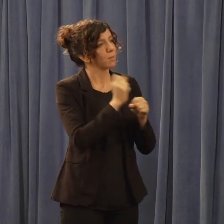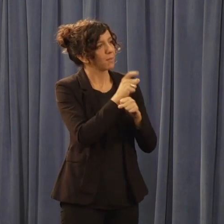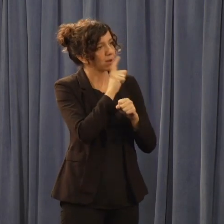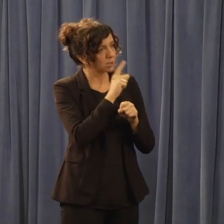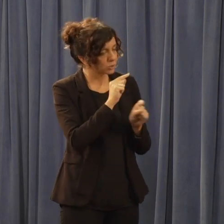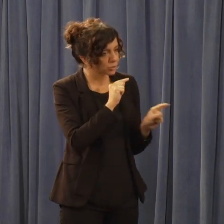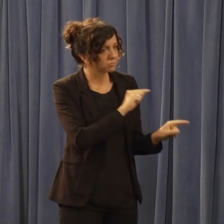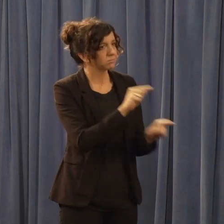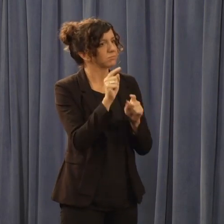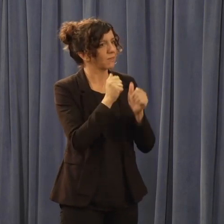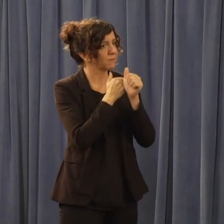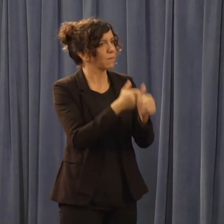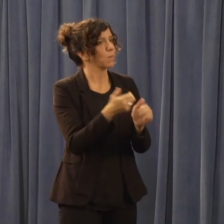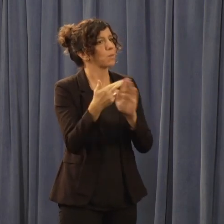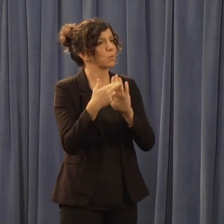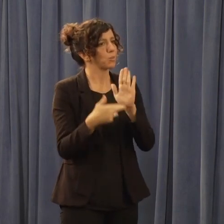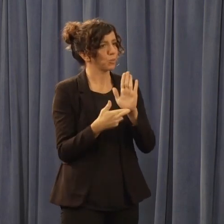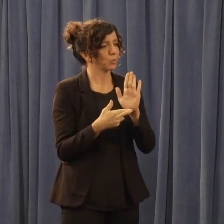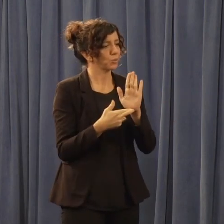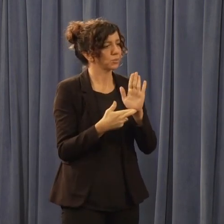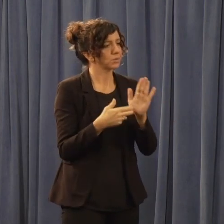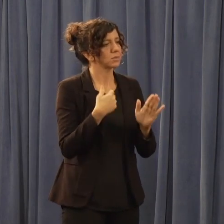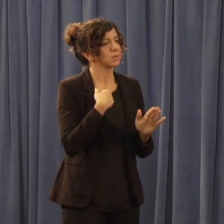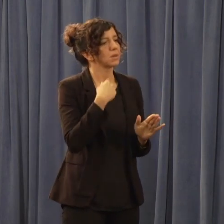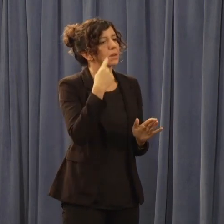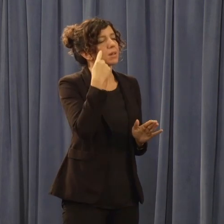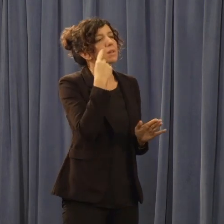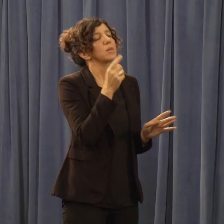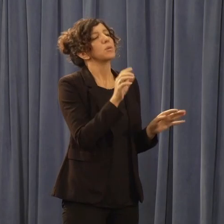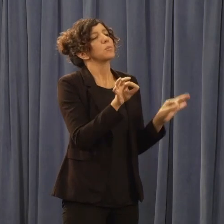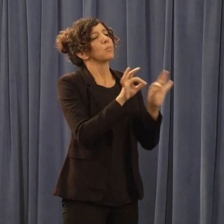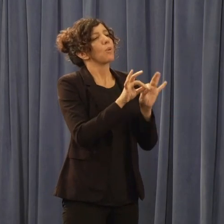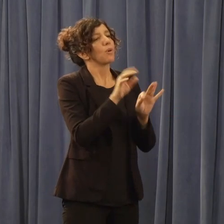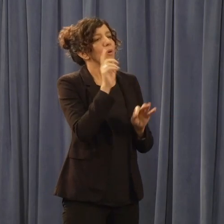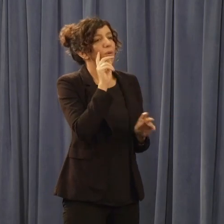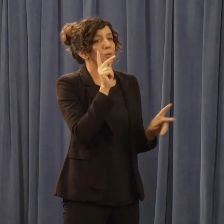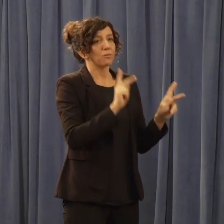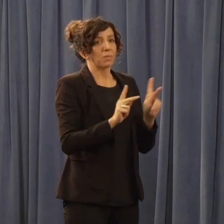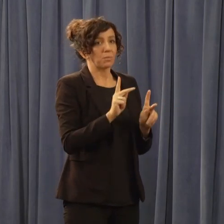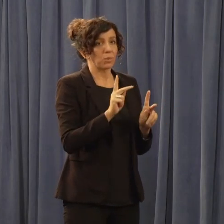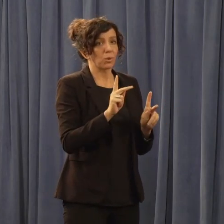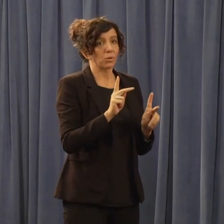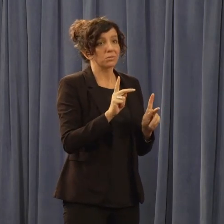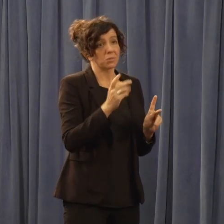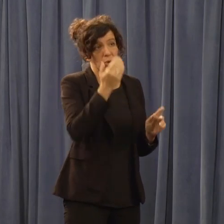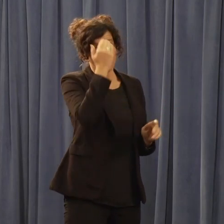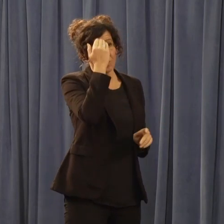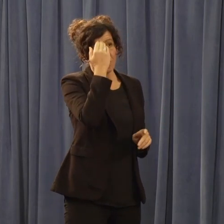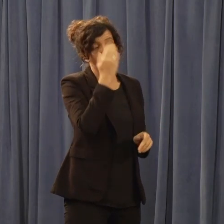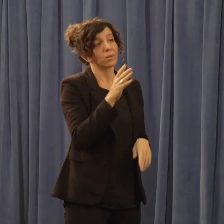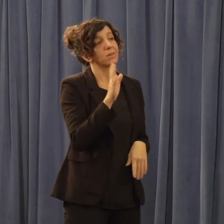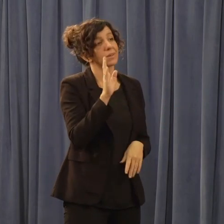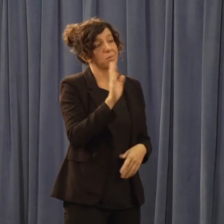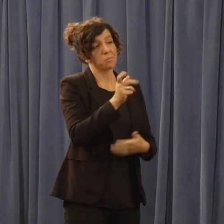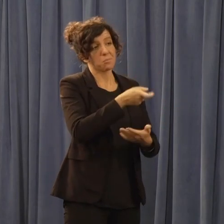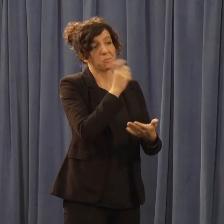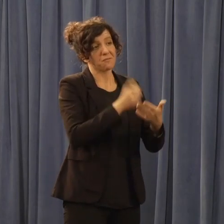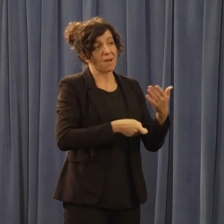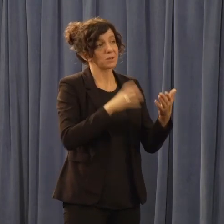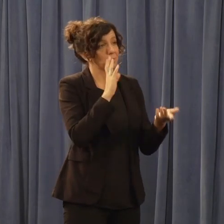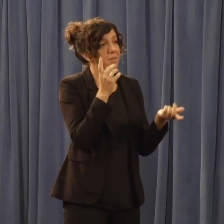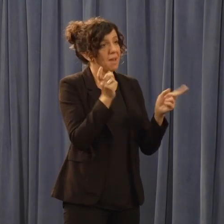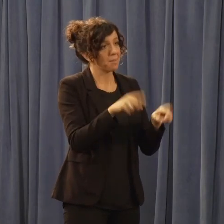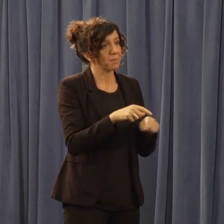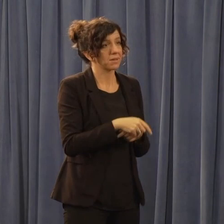not tacit enforcement. I want to prepare folks for some high profile fines. They will do